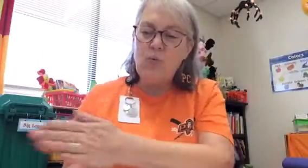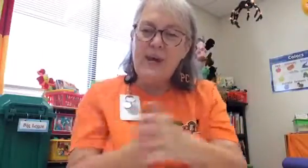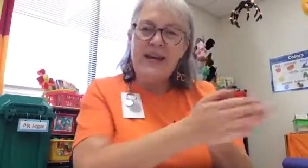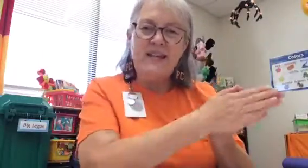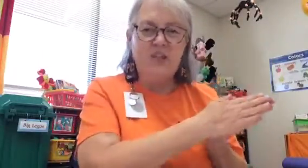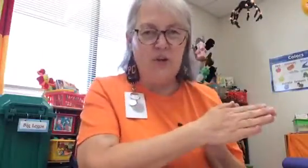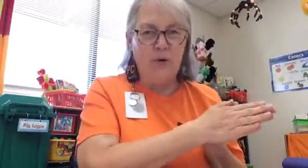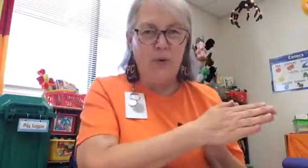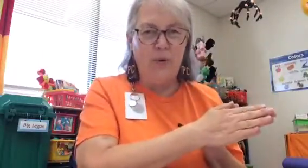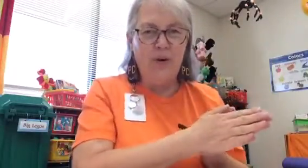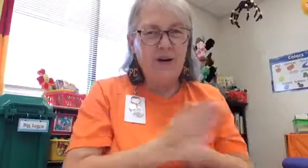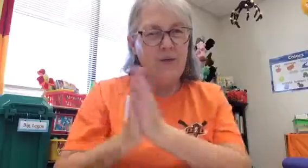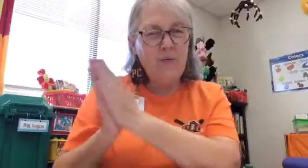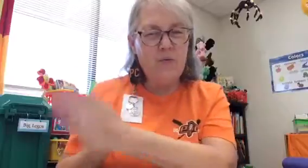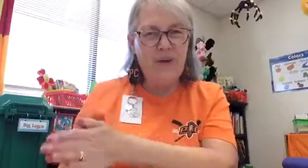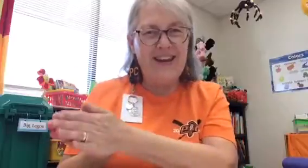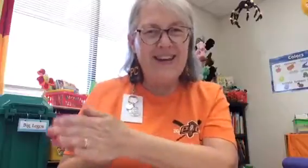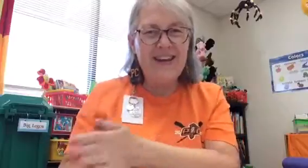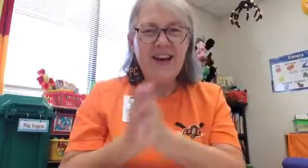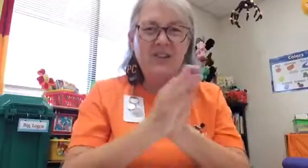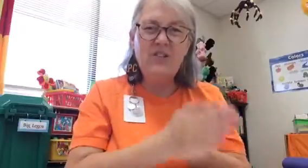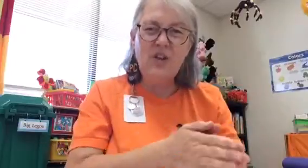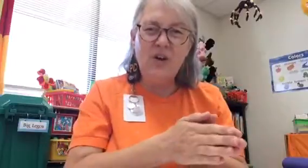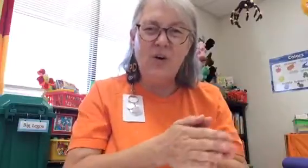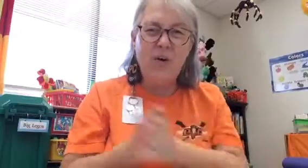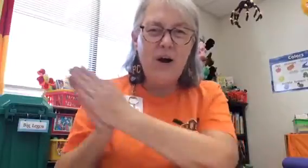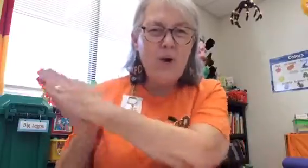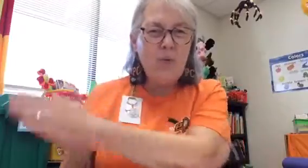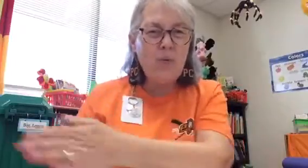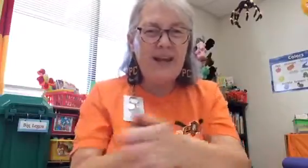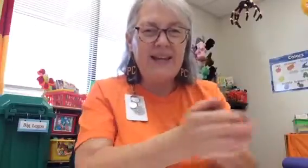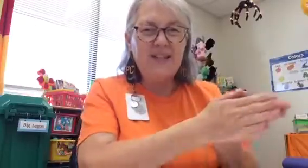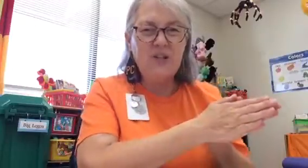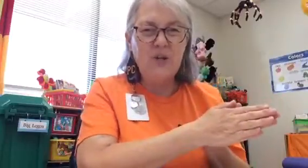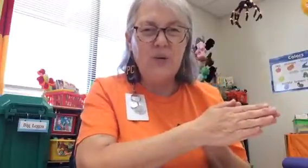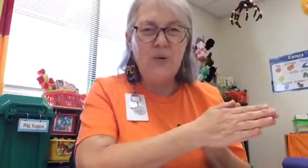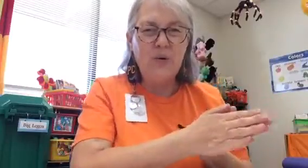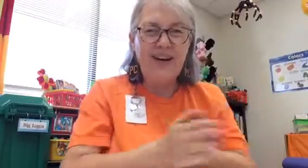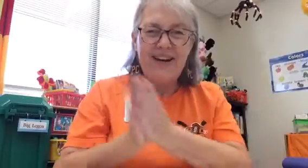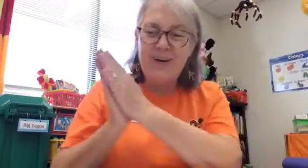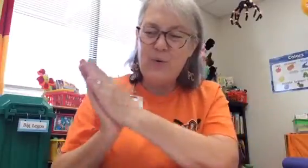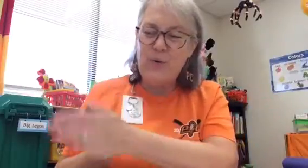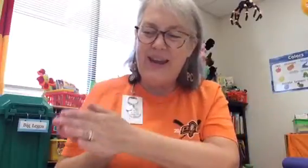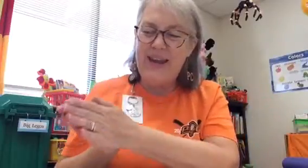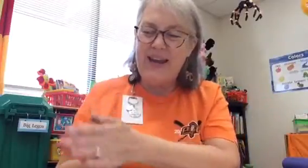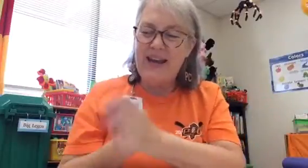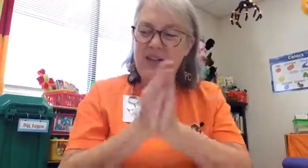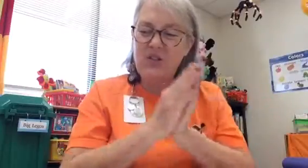Redo, re-do. Redo,-do.